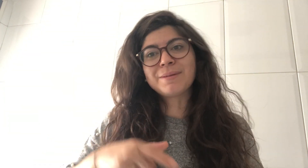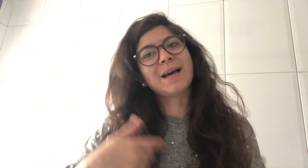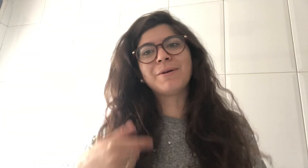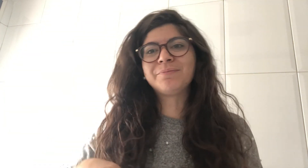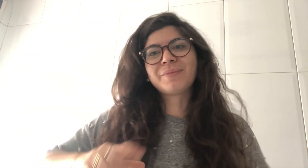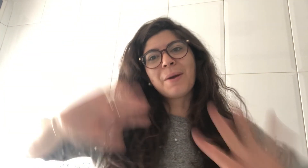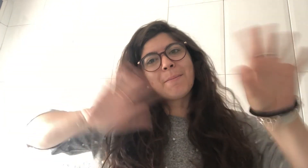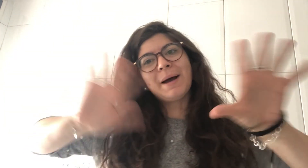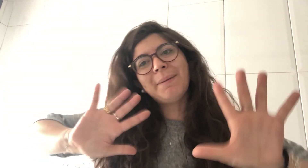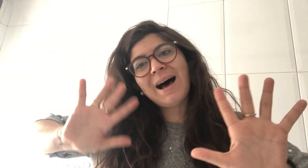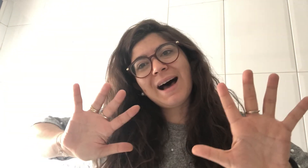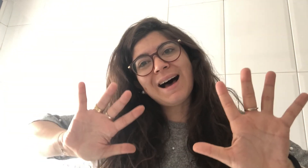come on bye bye